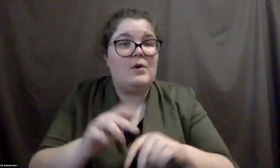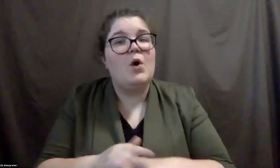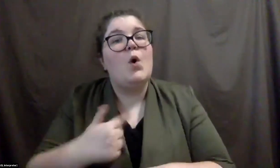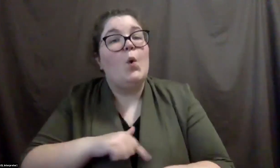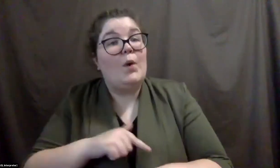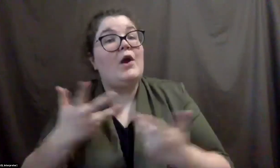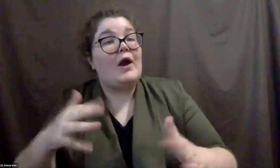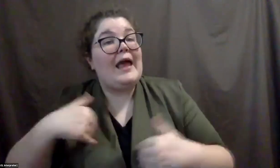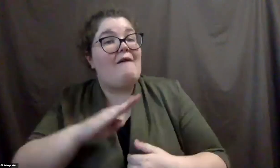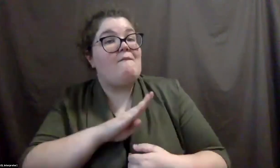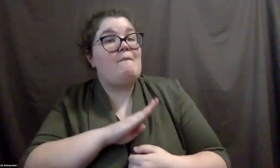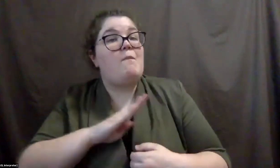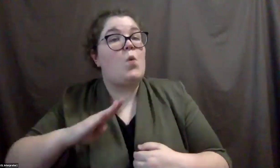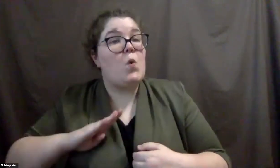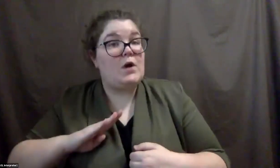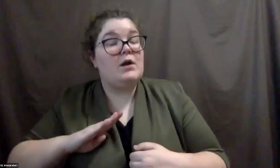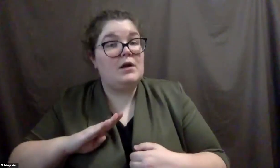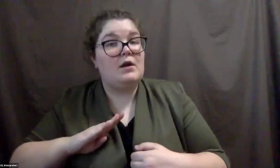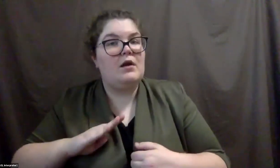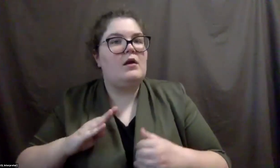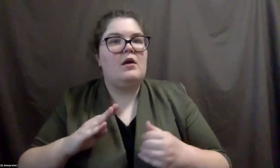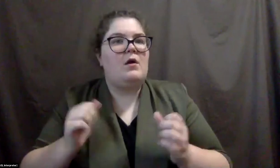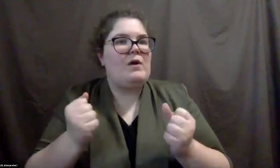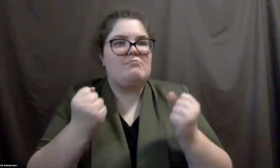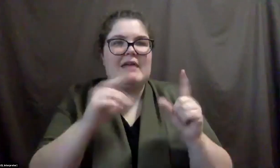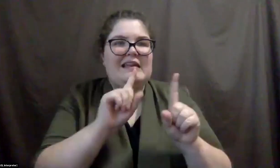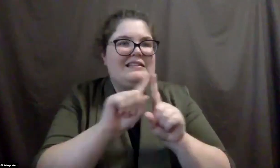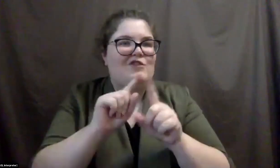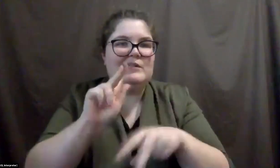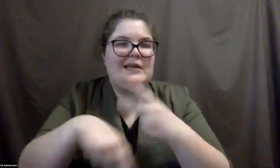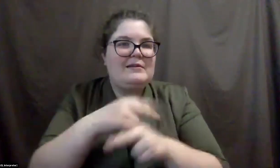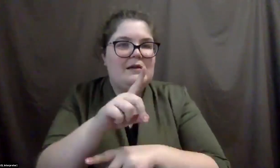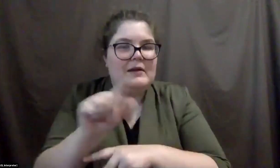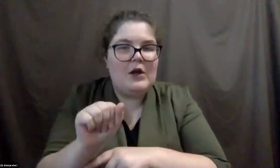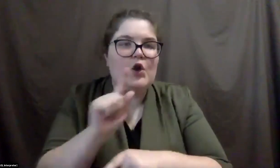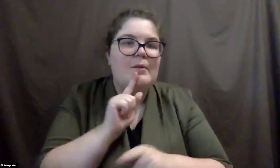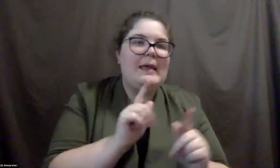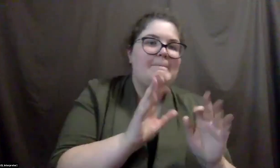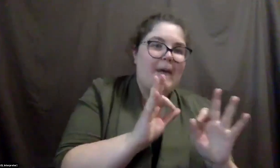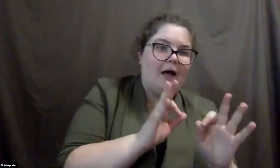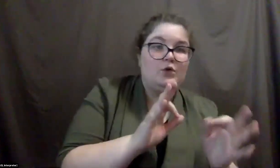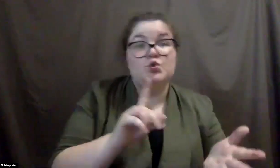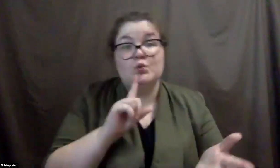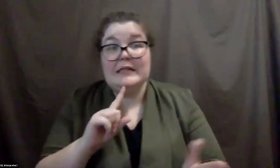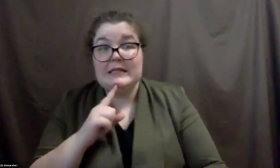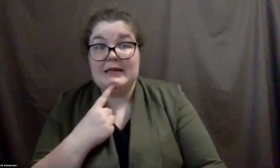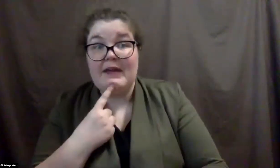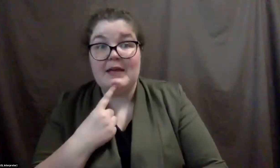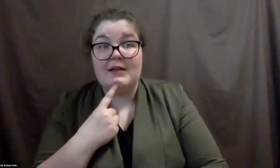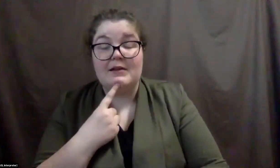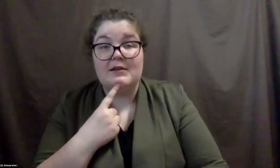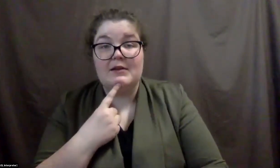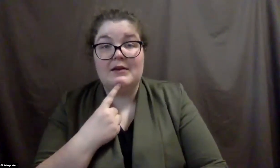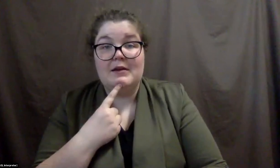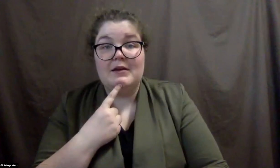board members that have, um, a range of disabilities from, um, from mild to, um, to really significant. And, uh,